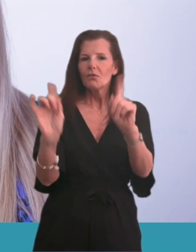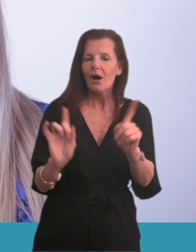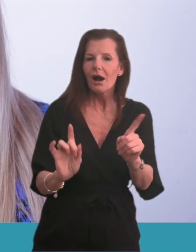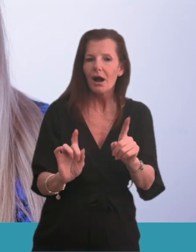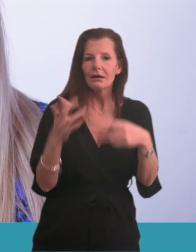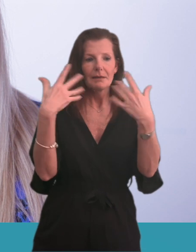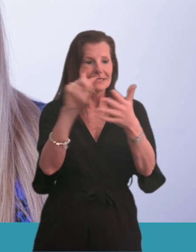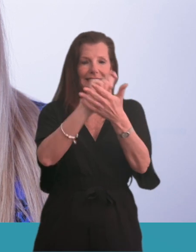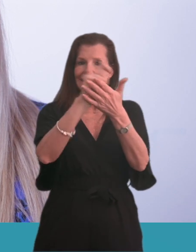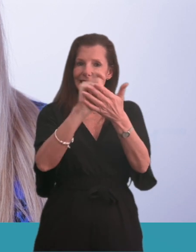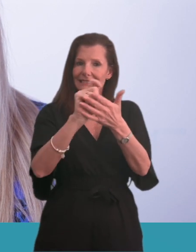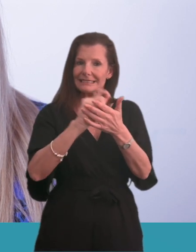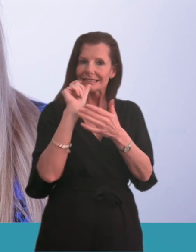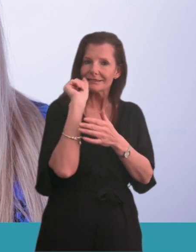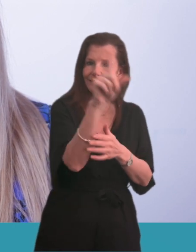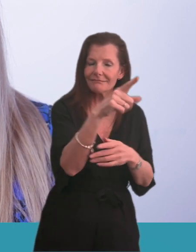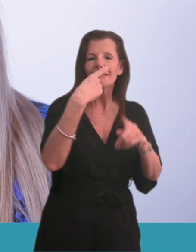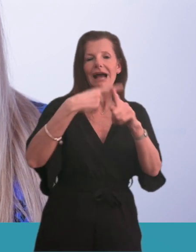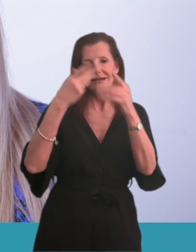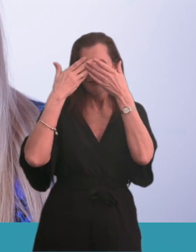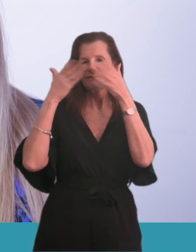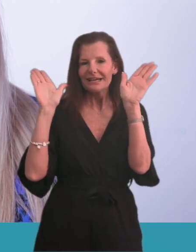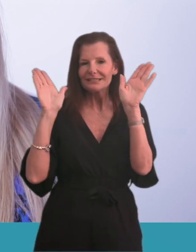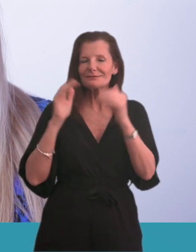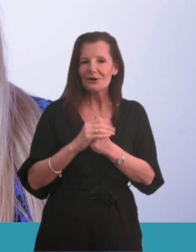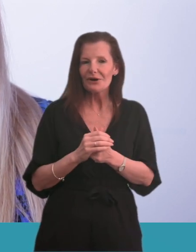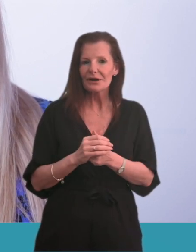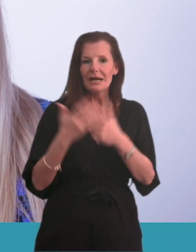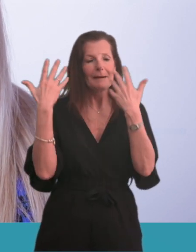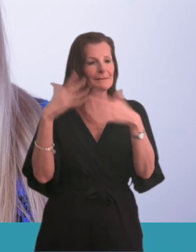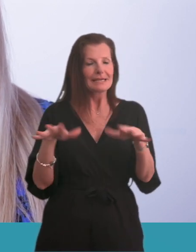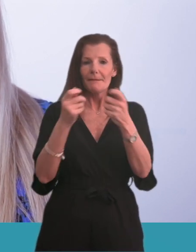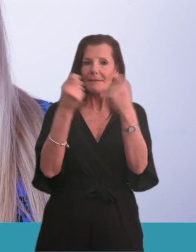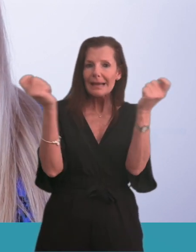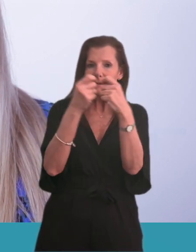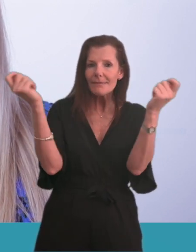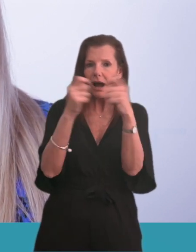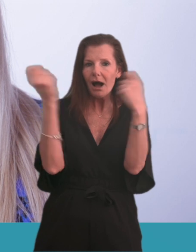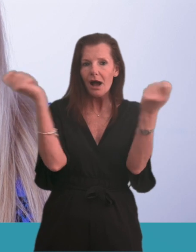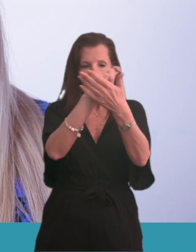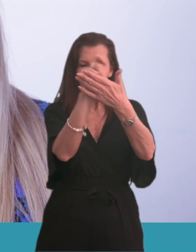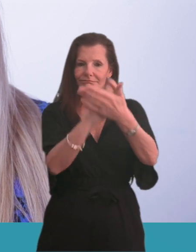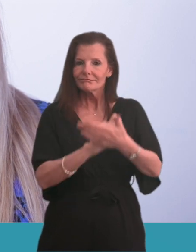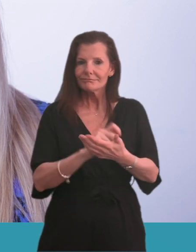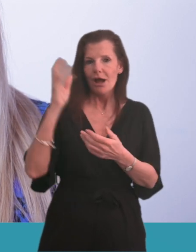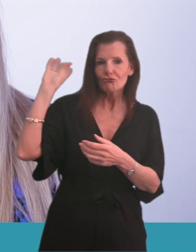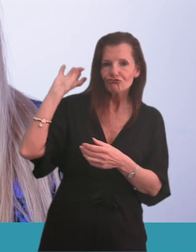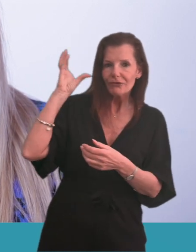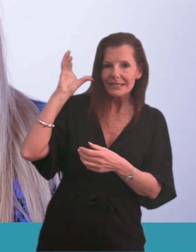and we used social media like Facebook. We put articles and adverts in newspapers, on the radio and on